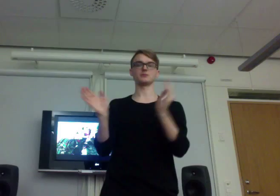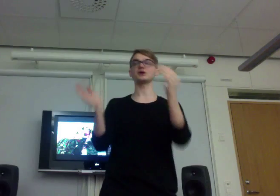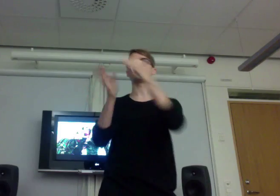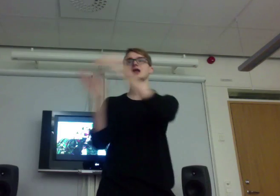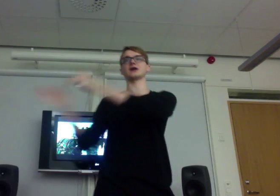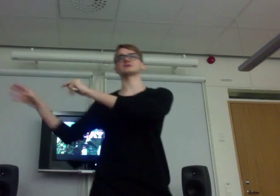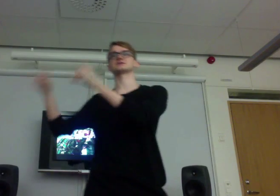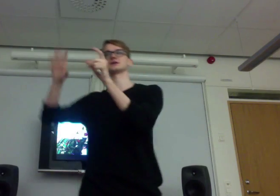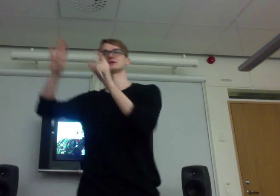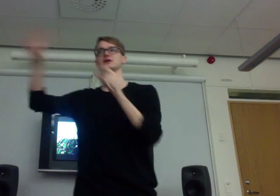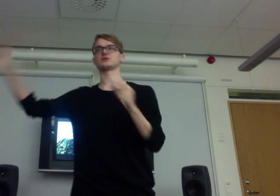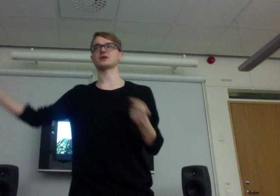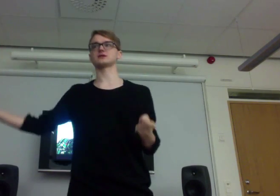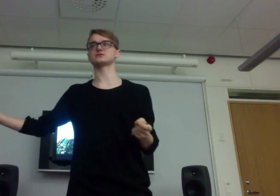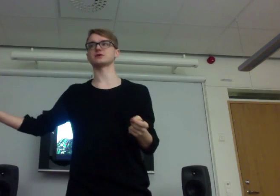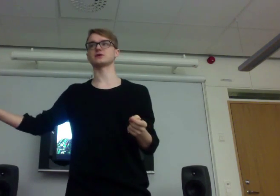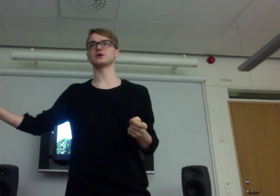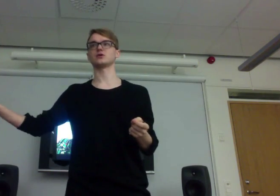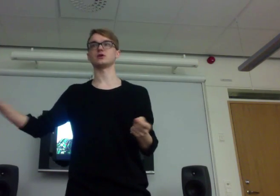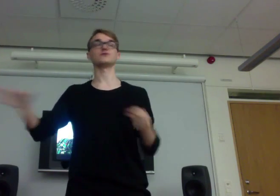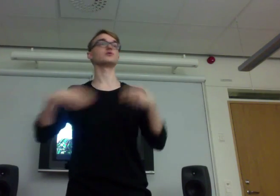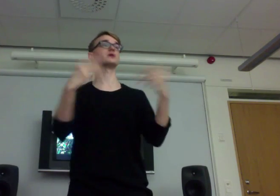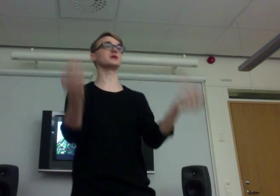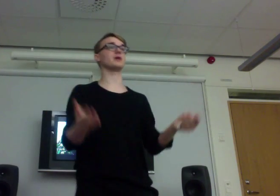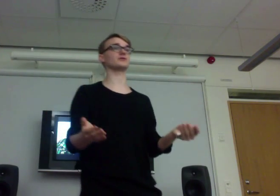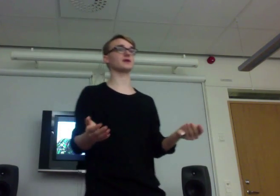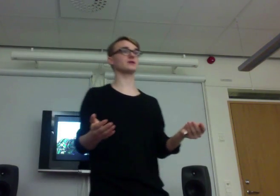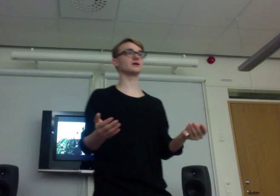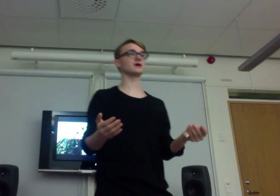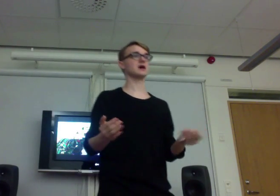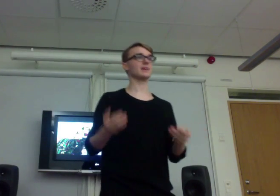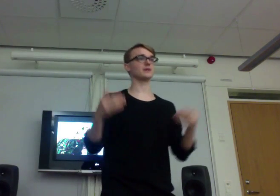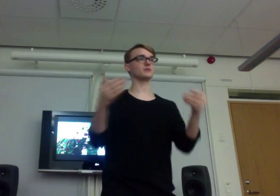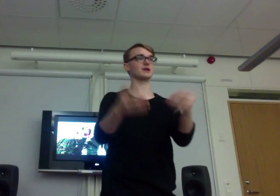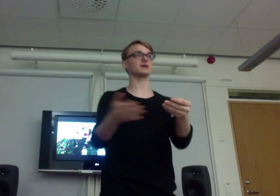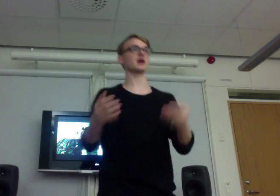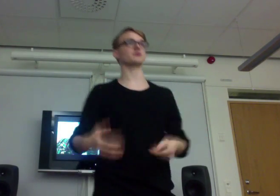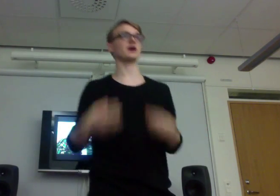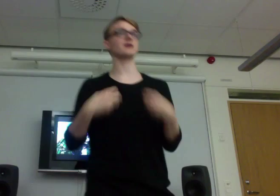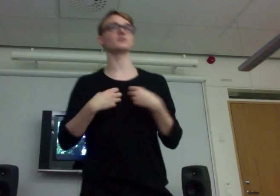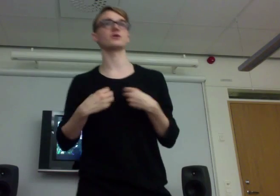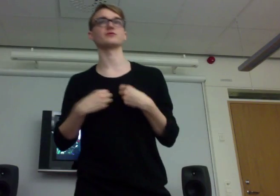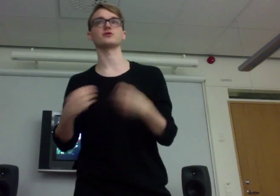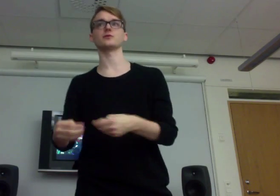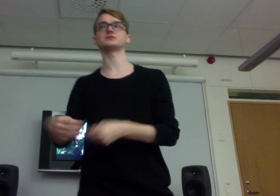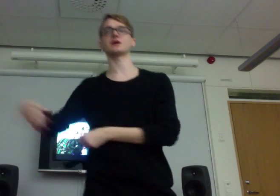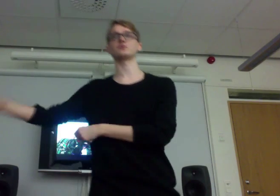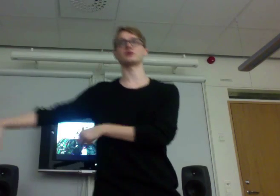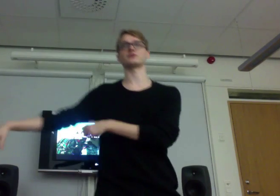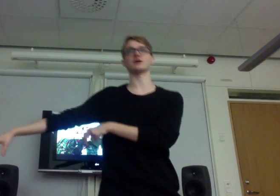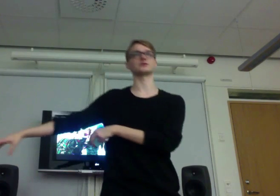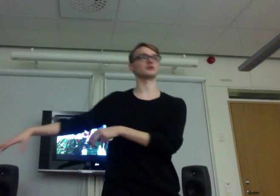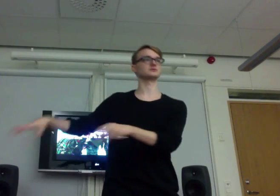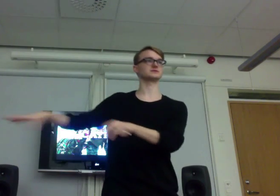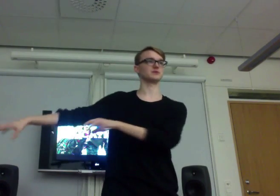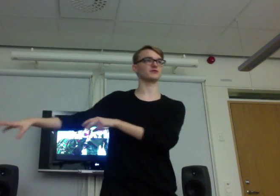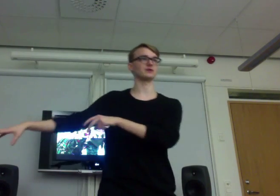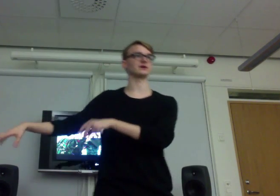bigger lines in that history? If we read about that, And then we play it out. I am one of the groups, And I am one of the other groups, My friend here.